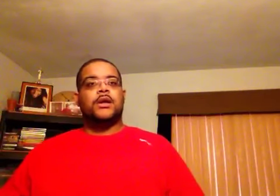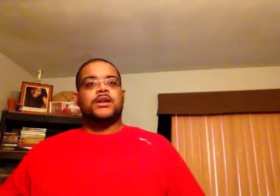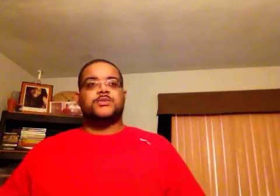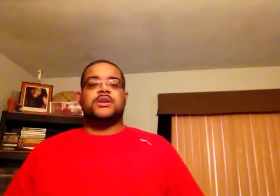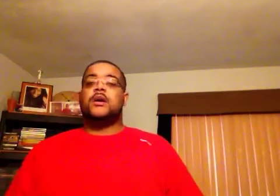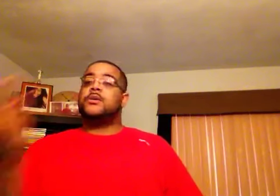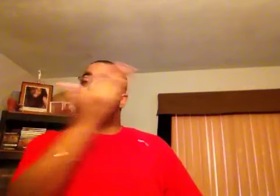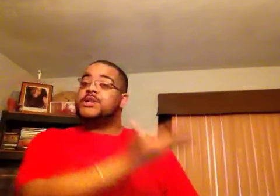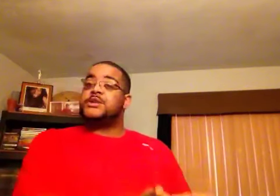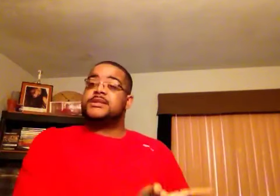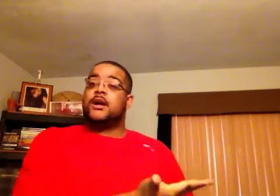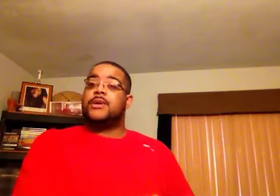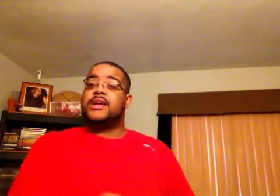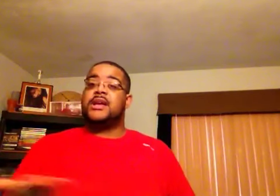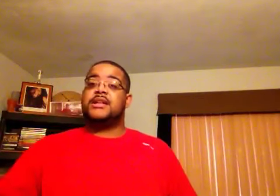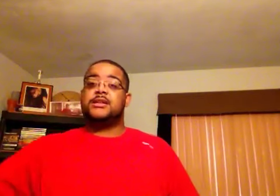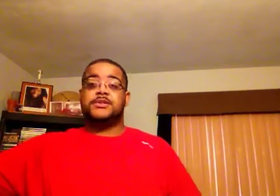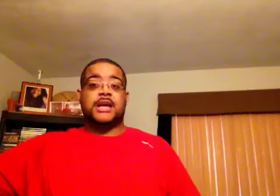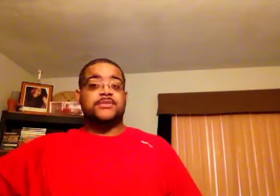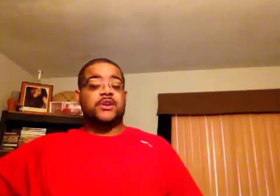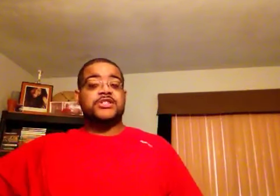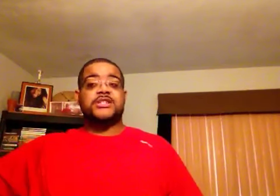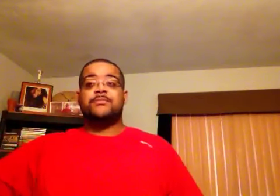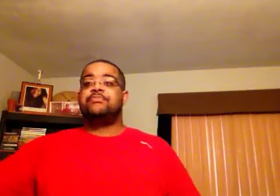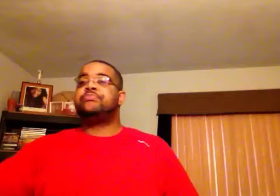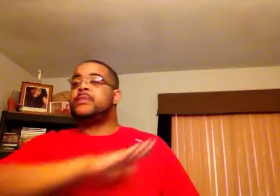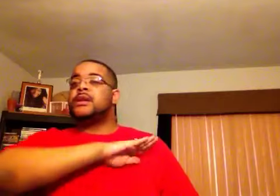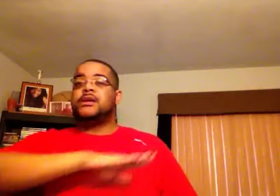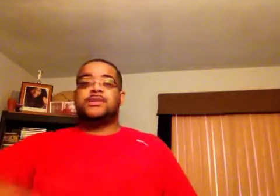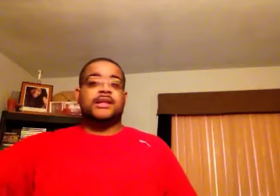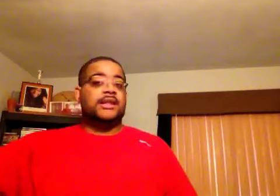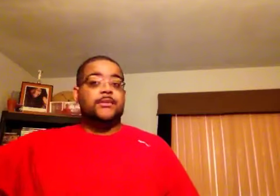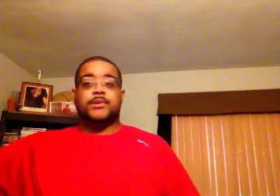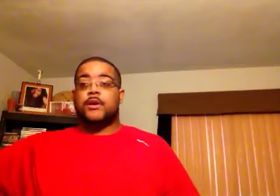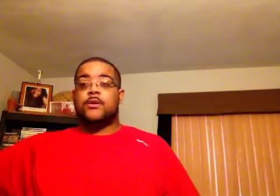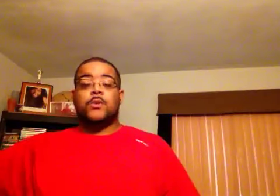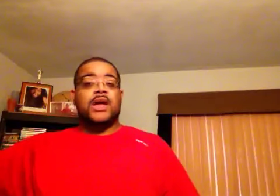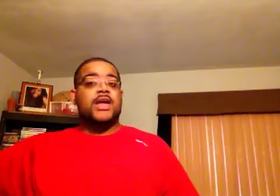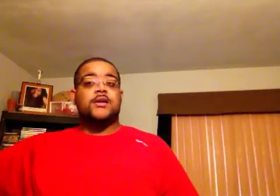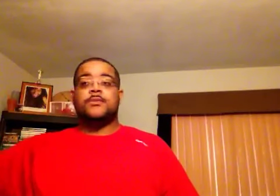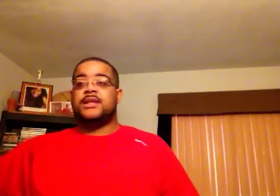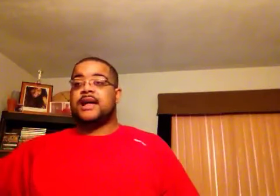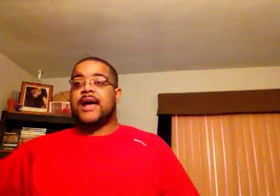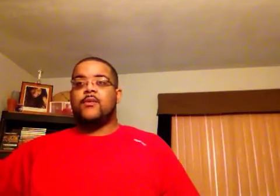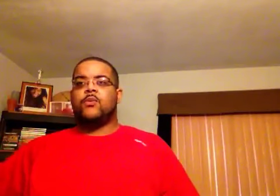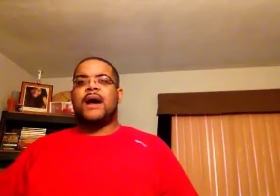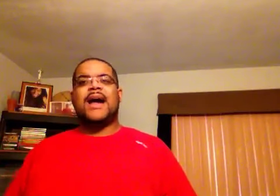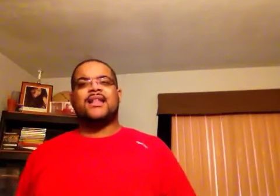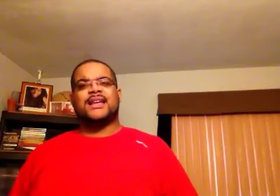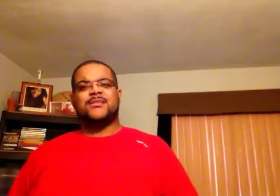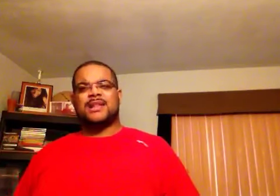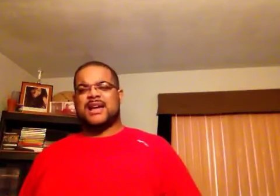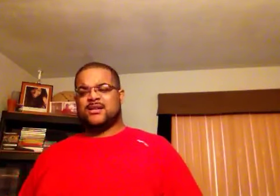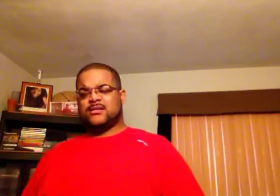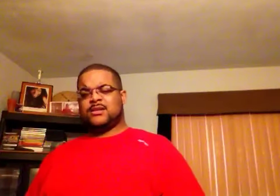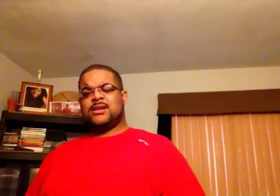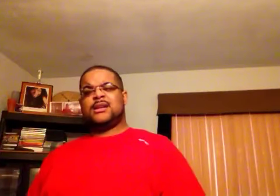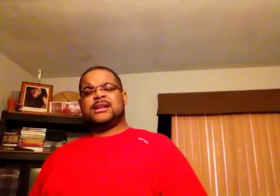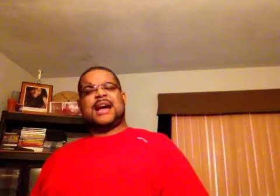because we know the original song, but Luke James' version, completely blown away. You'll be like, wow. You'll like, I